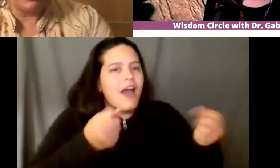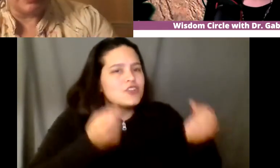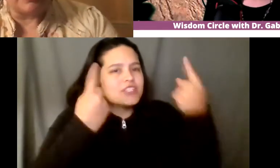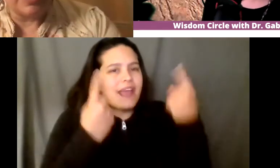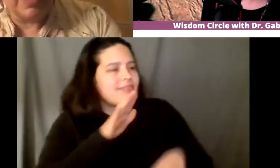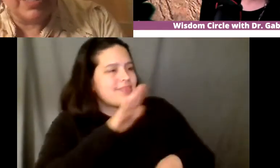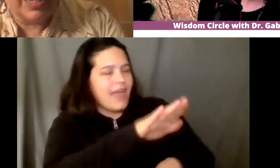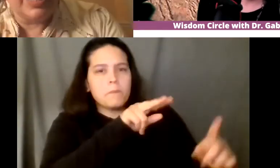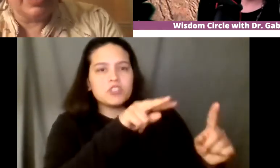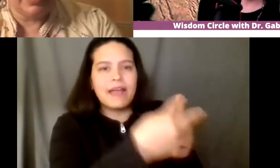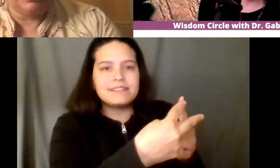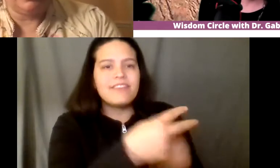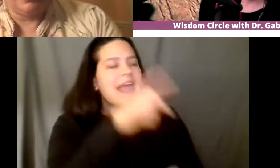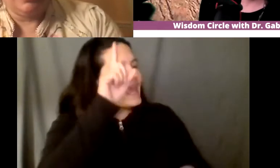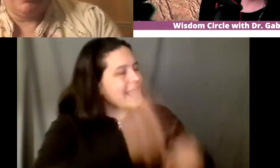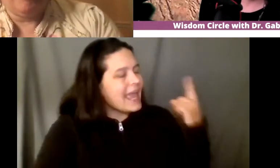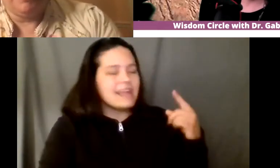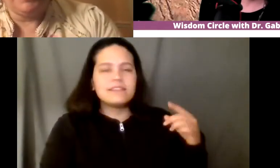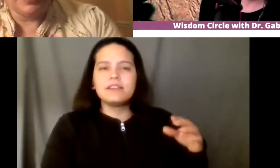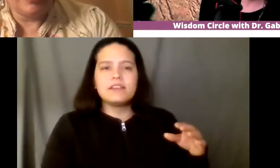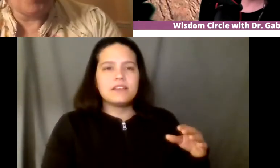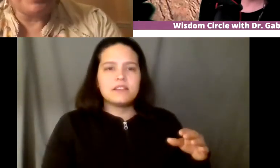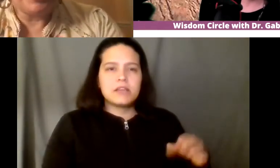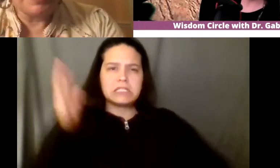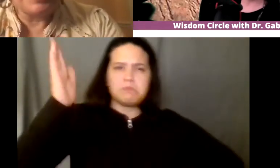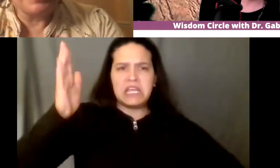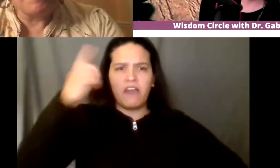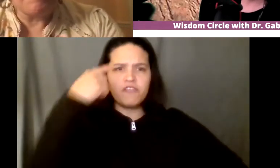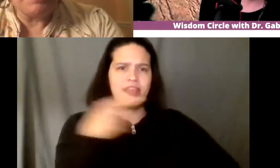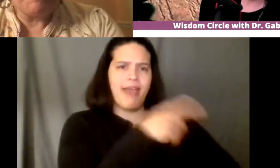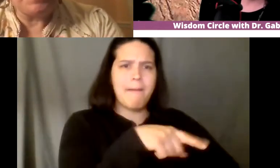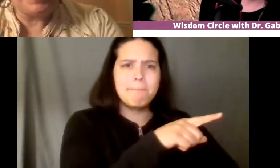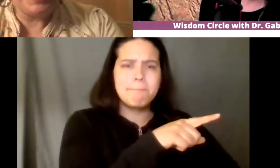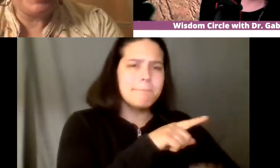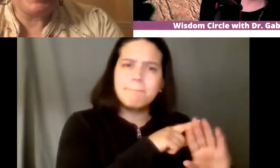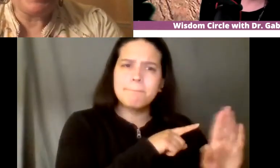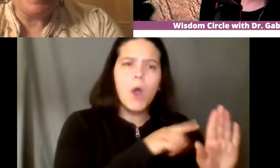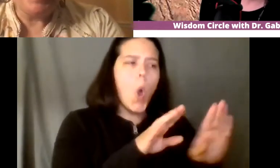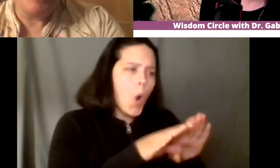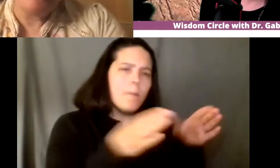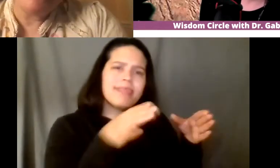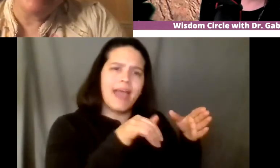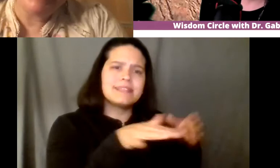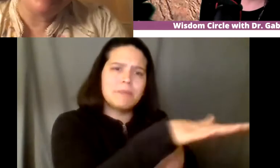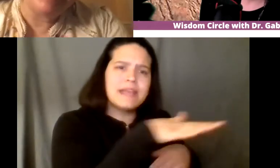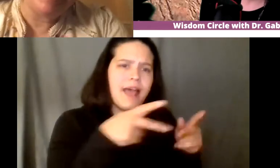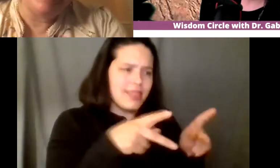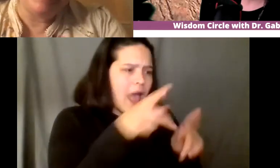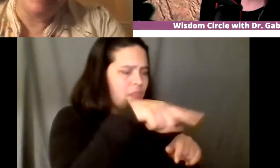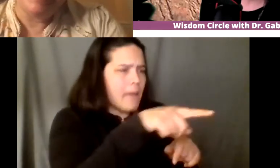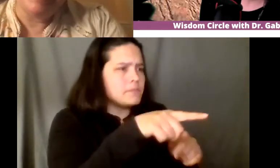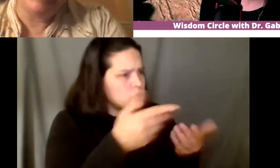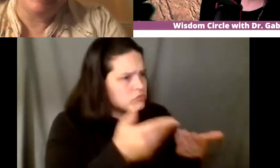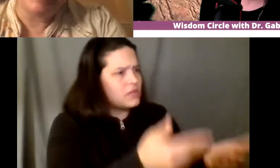for somebody else have to sit and listen um and then again open spaces for people so we have the advantage in